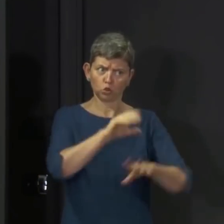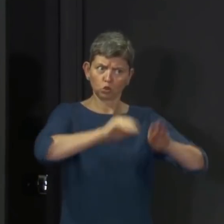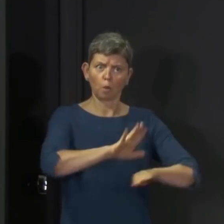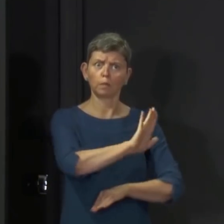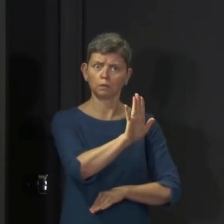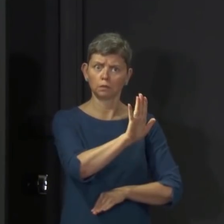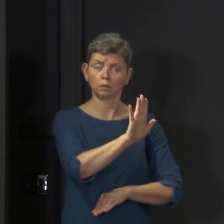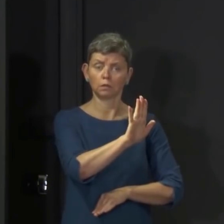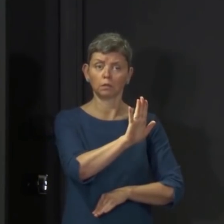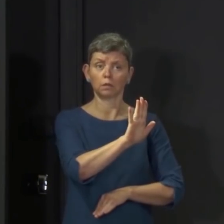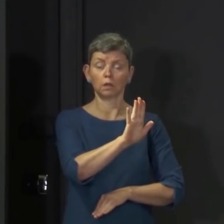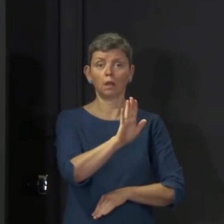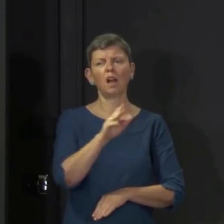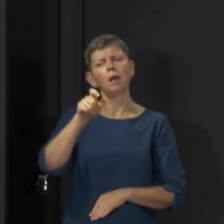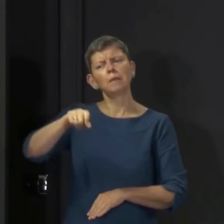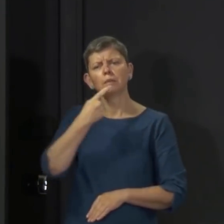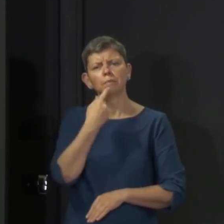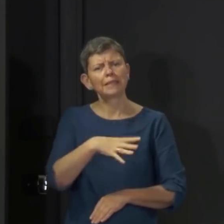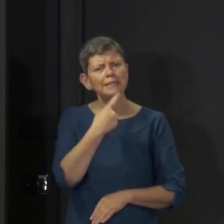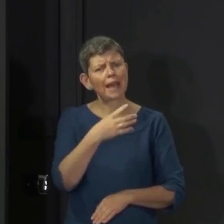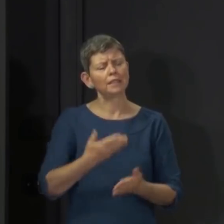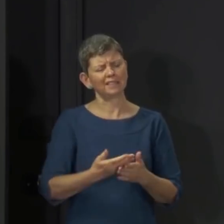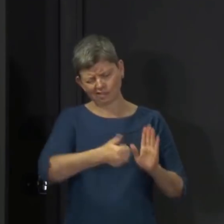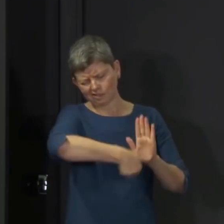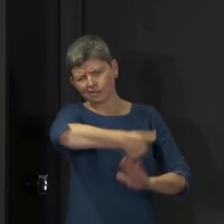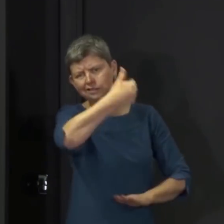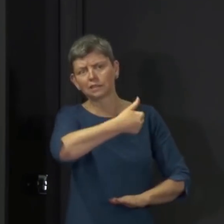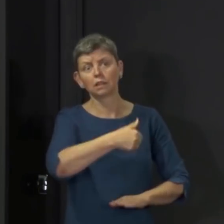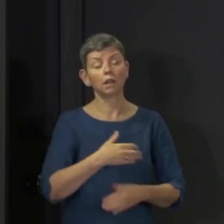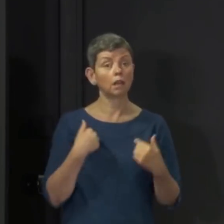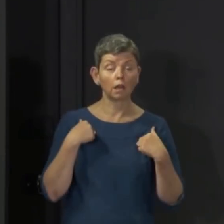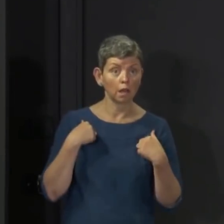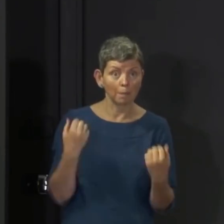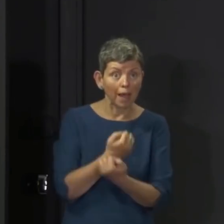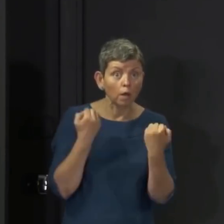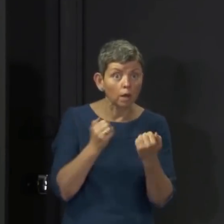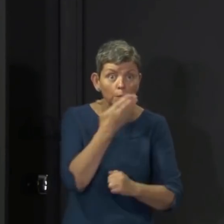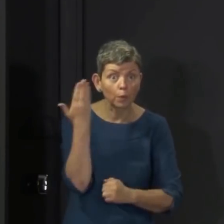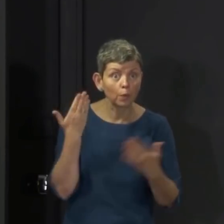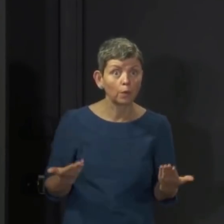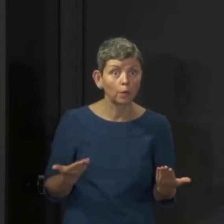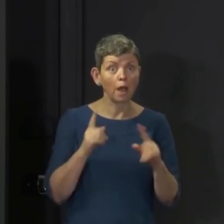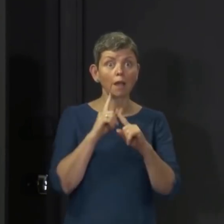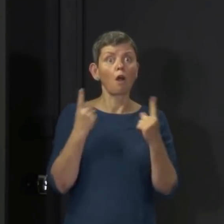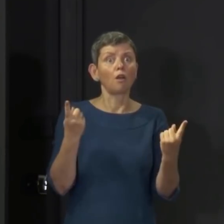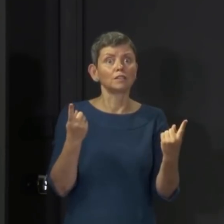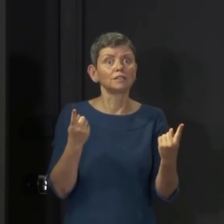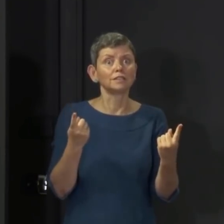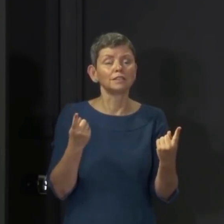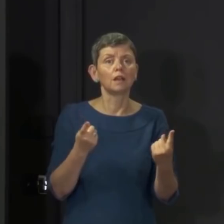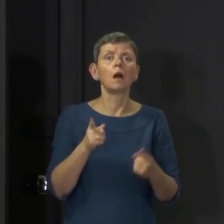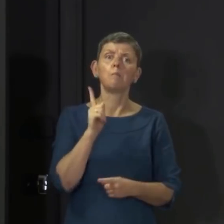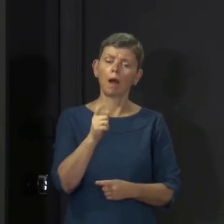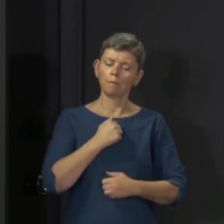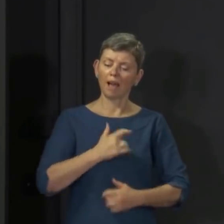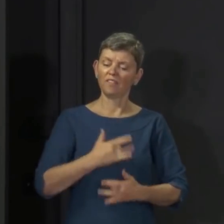clear. I don't have the power to force an MP to step down. No party leader has that power. But I can make my views